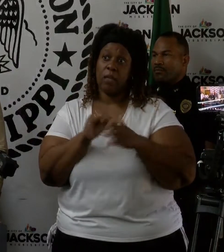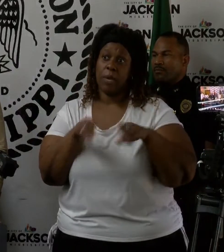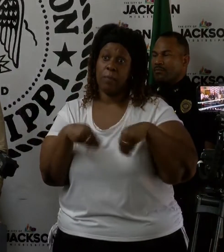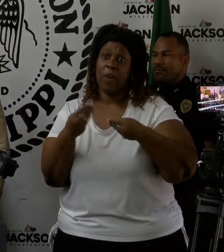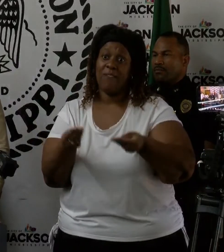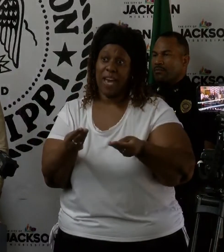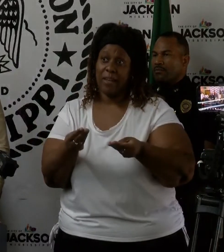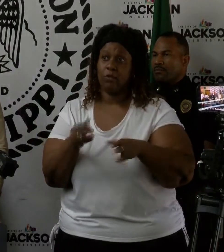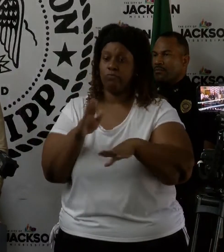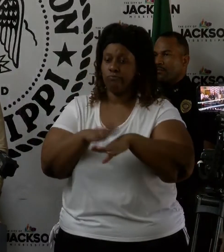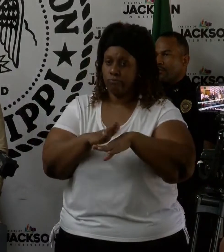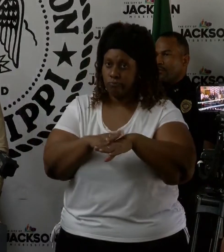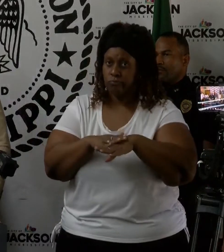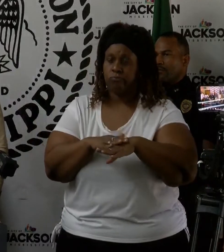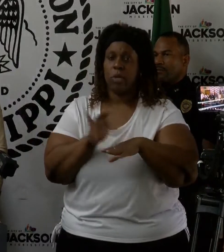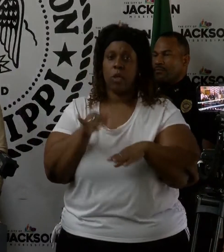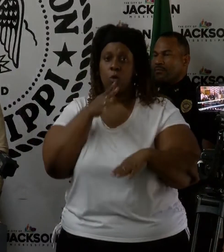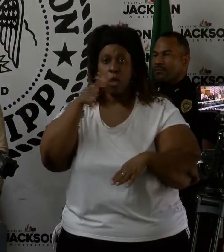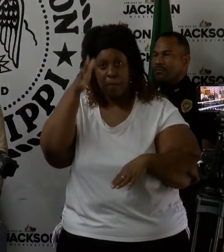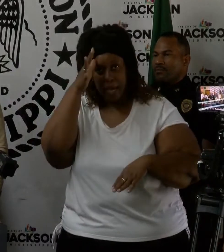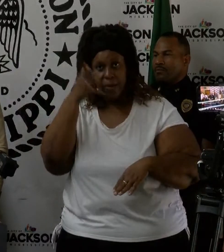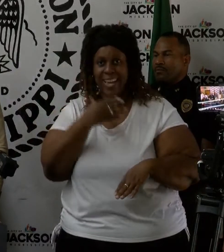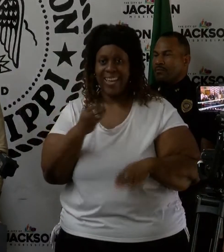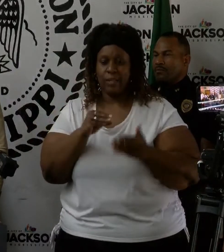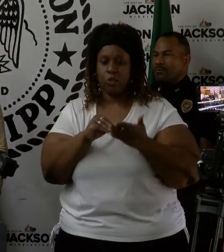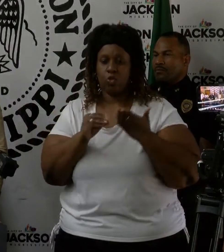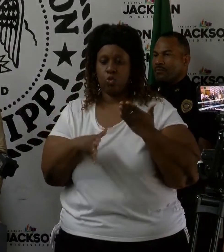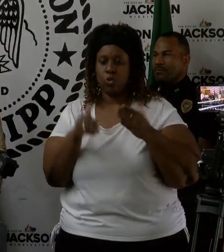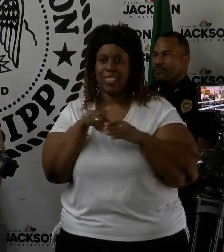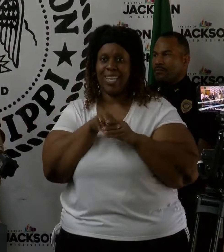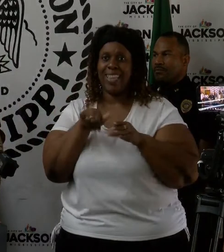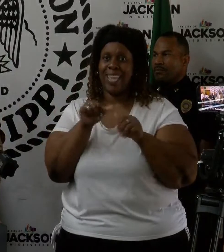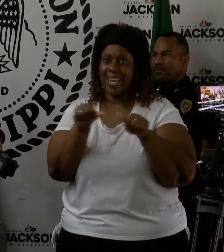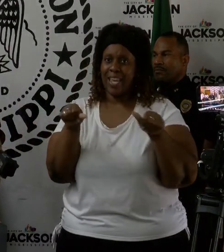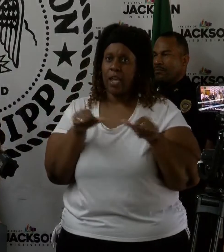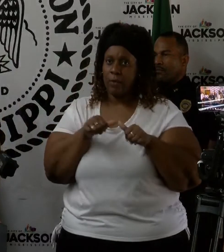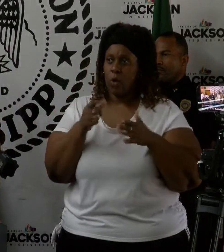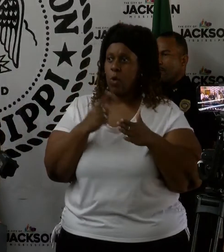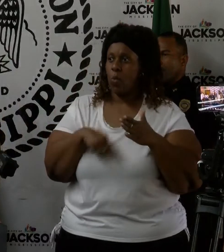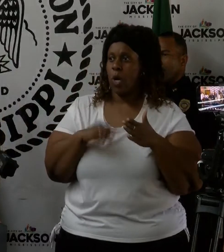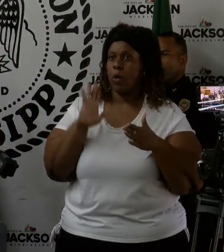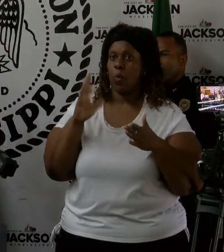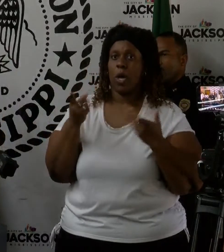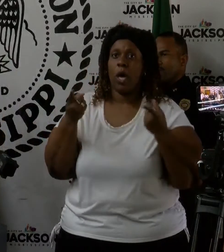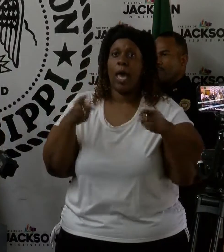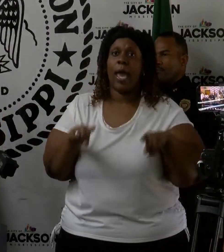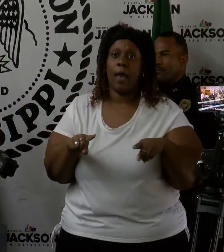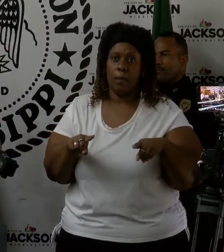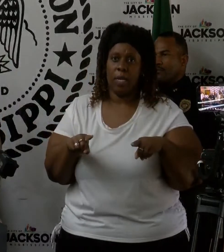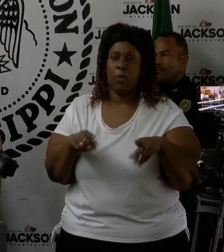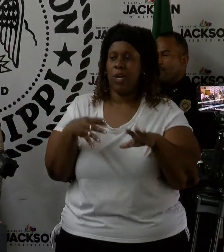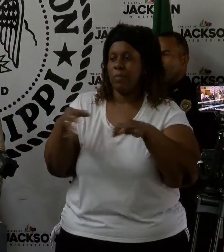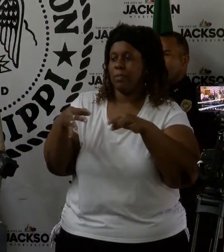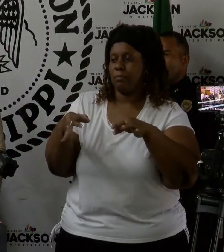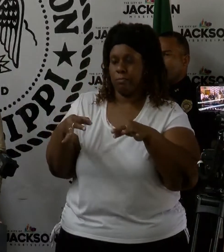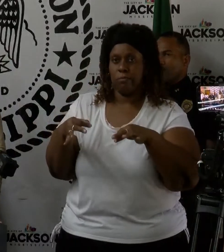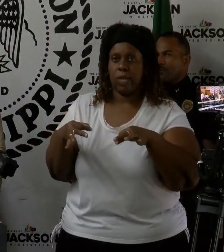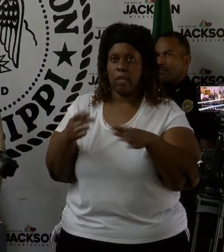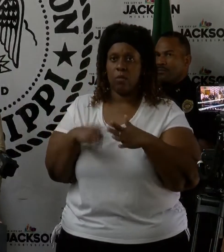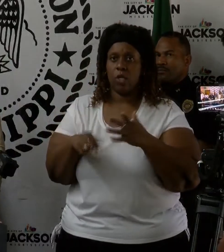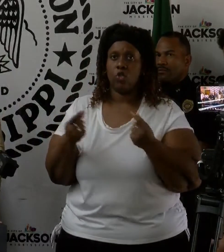to advise those parents and scholars in those areas what they will be instructing them to do.